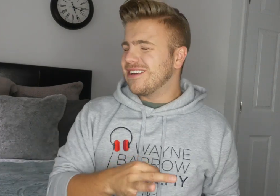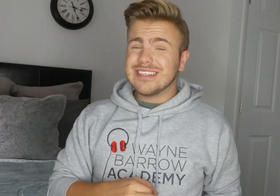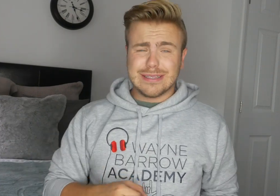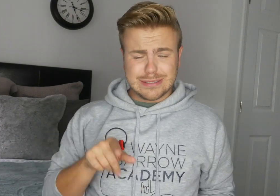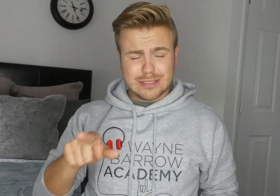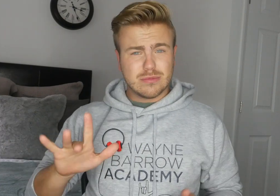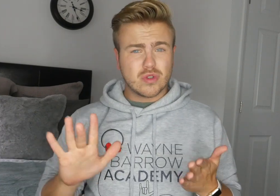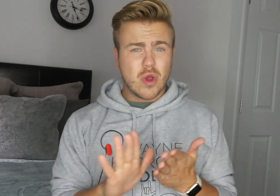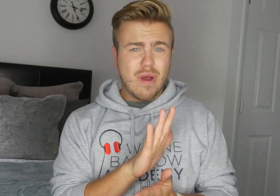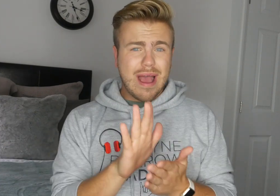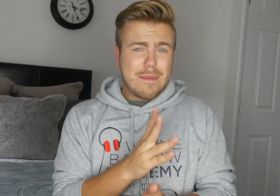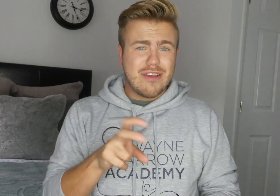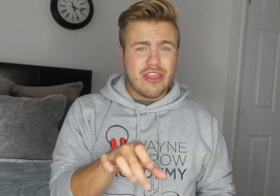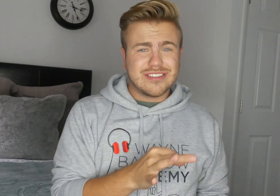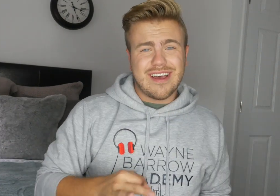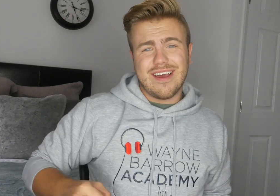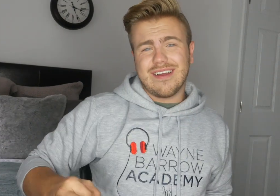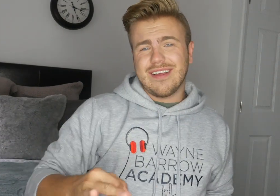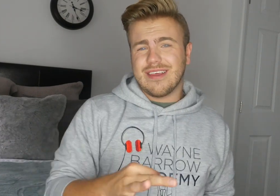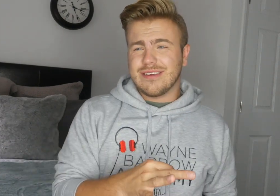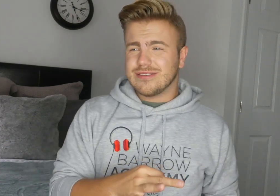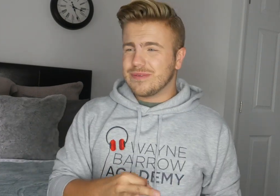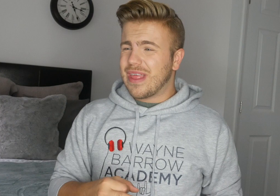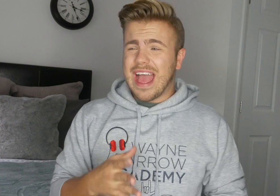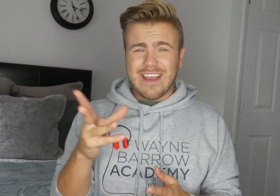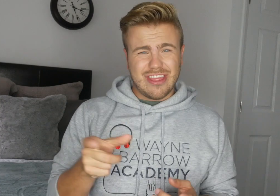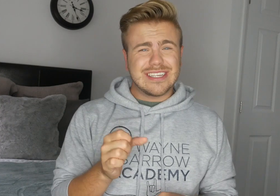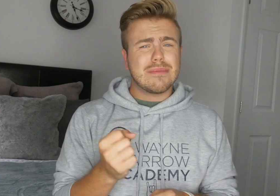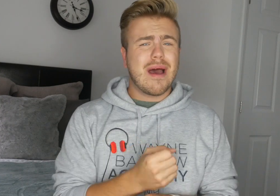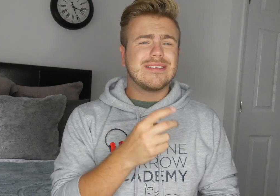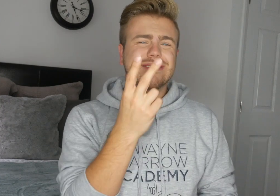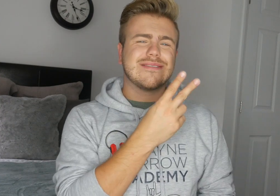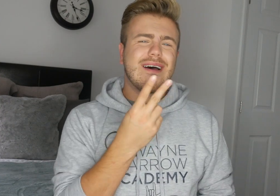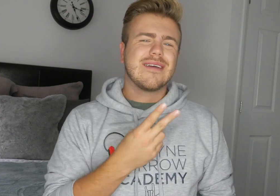seems so happy on this island Everything is by design